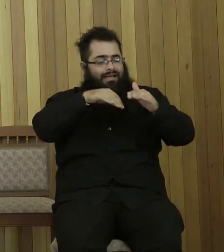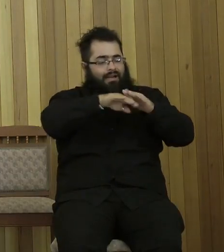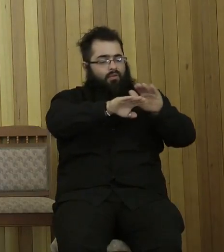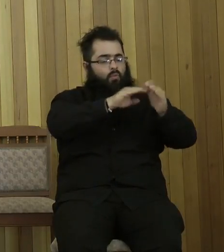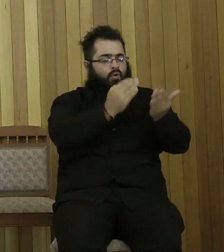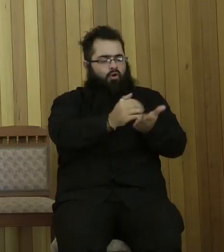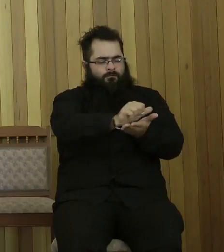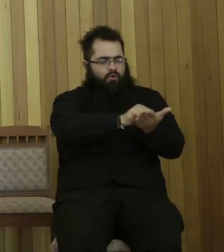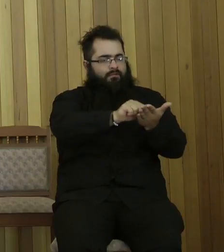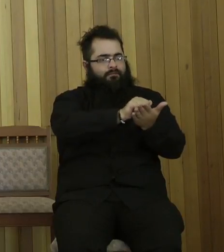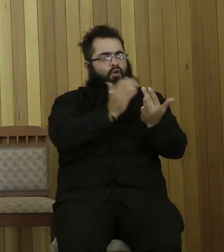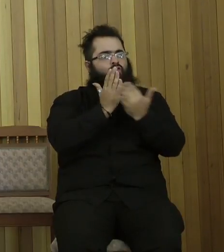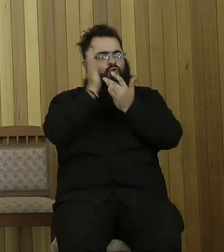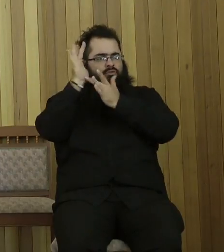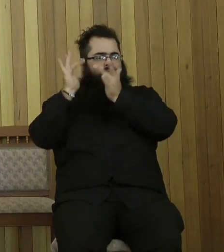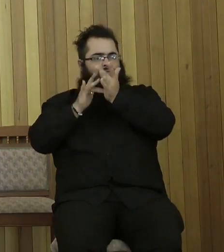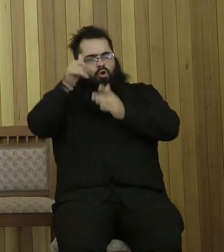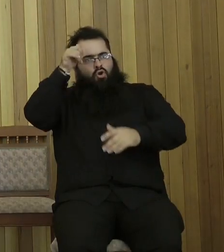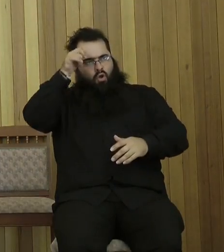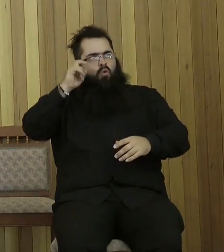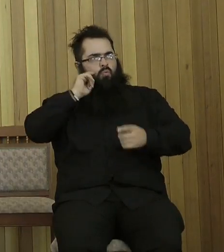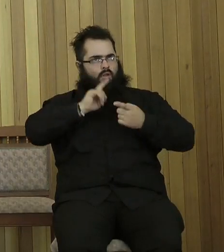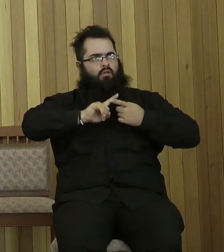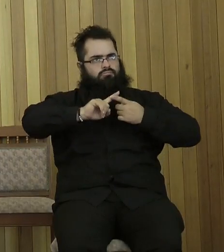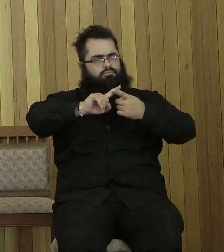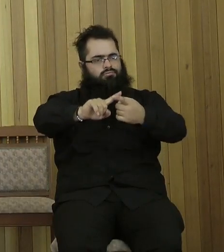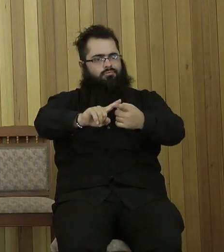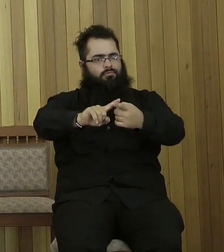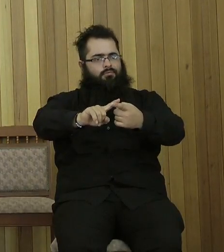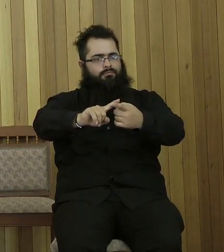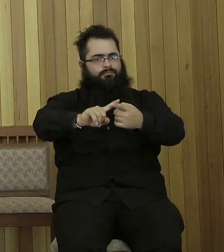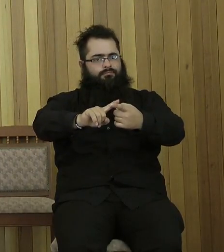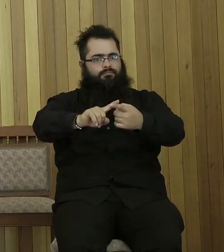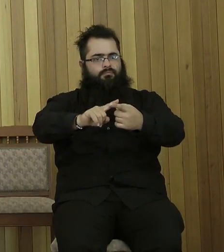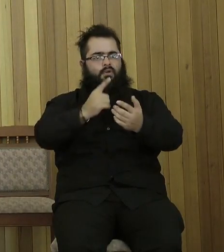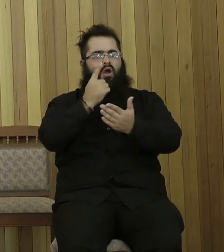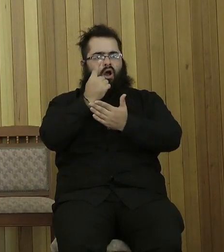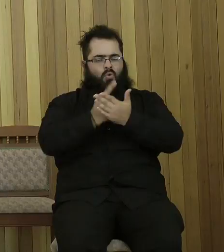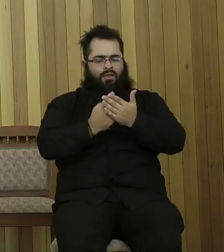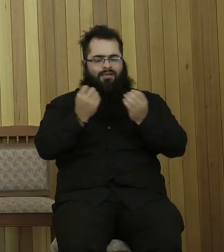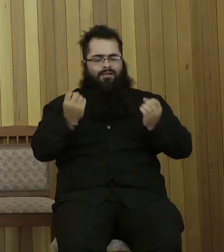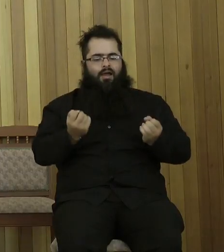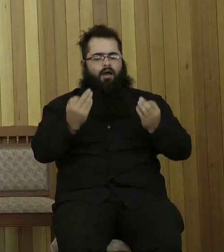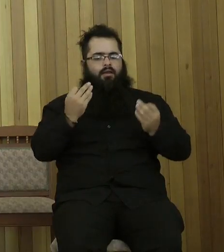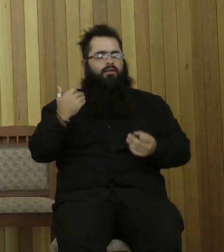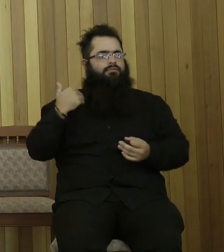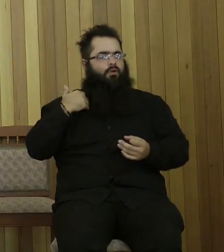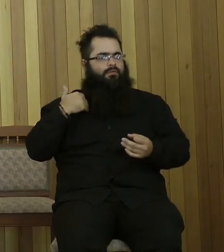not have been in vain. Only unfathomable, unselfish love explains why, though we were enemies,